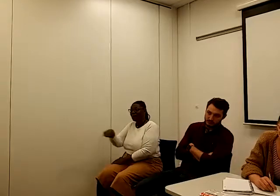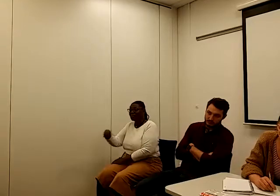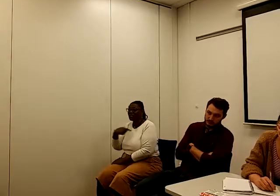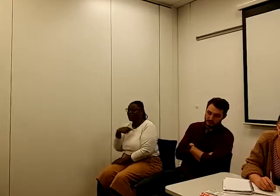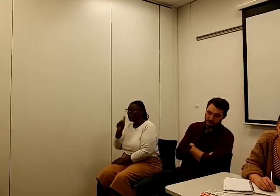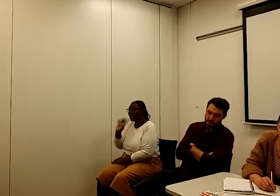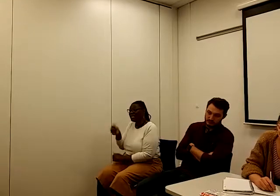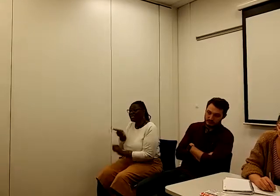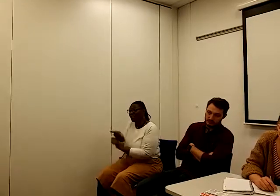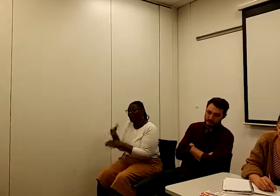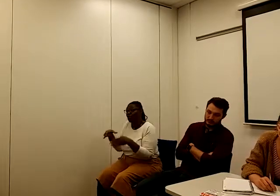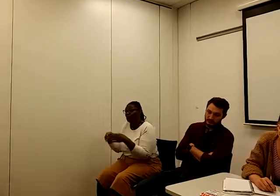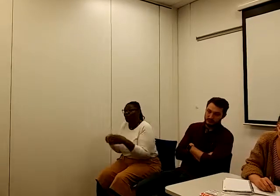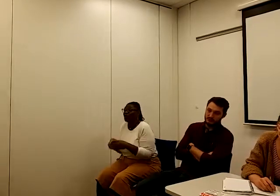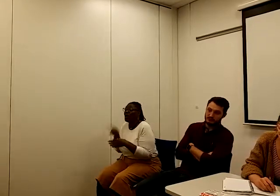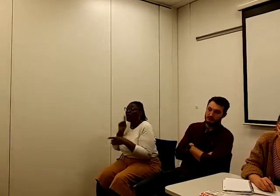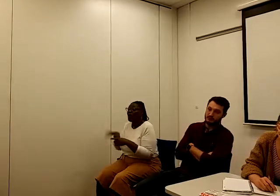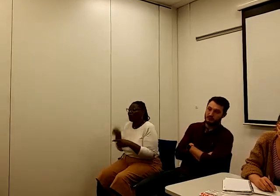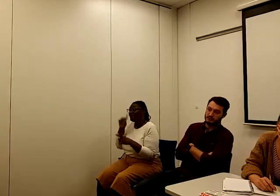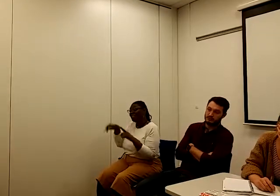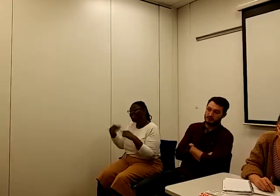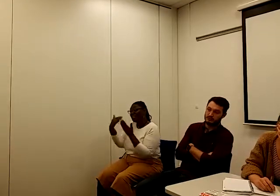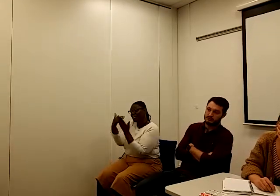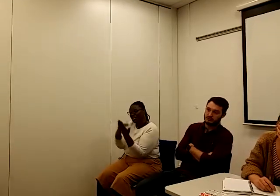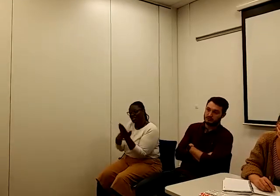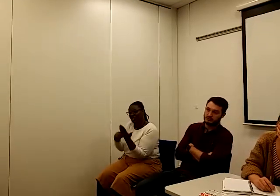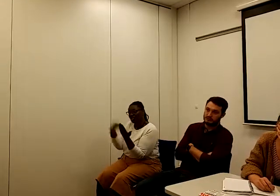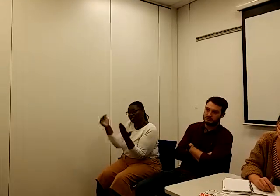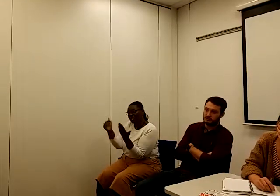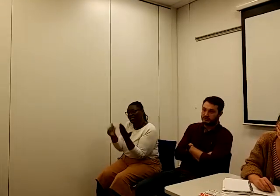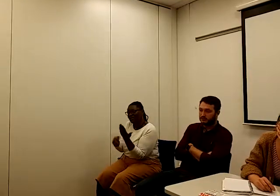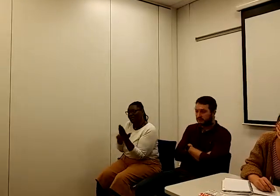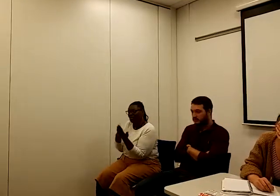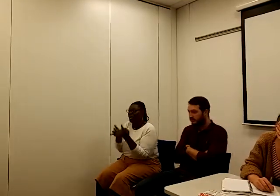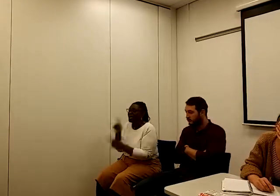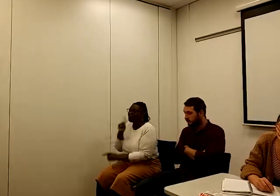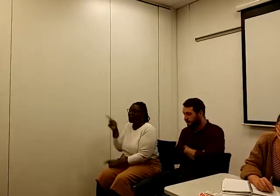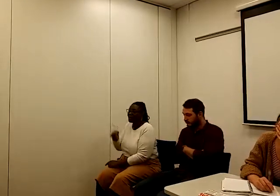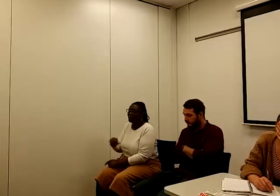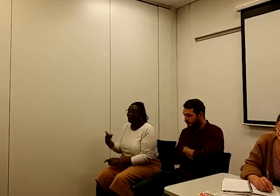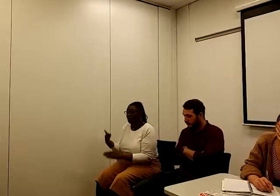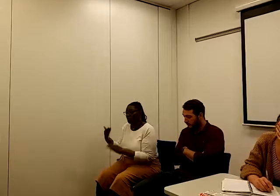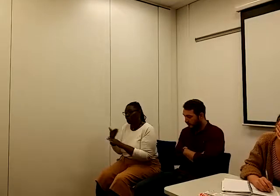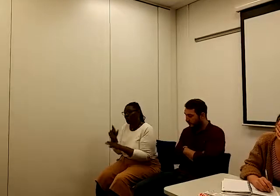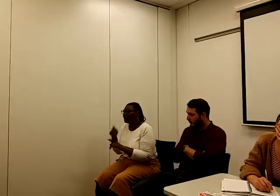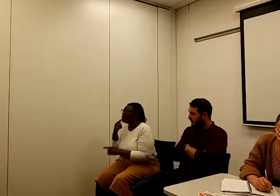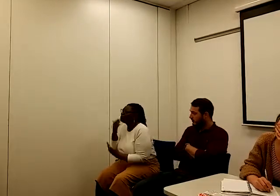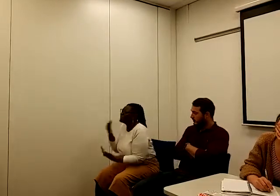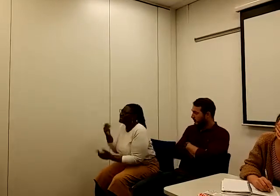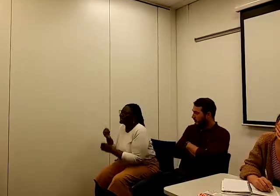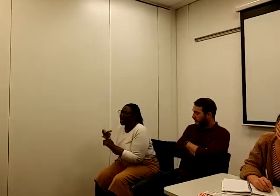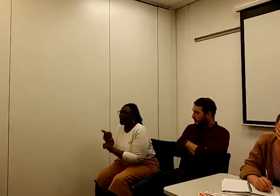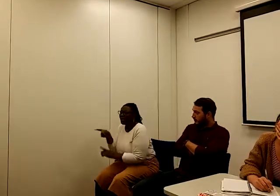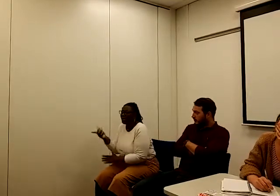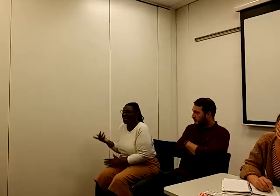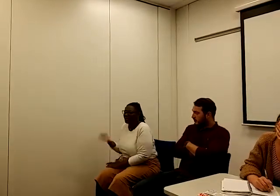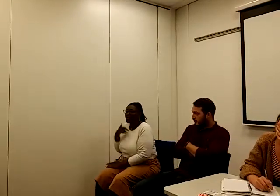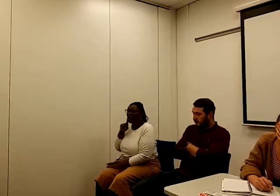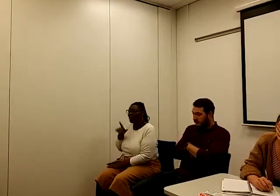support group, they're facing positionality from their job coach and they're coming to their GP to say, please help me, otherwise I'm facing